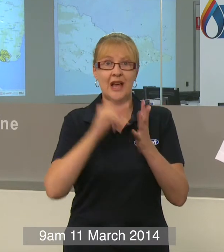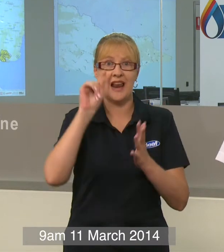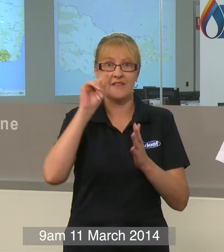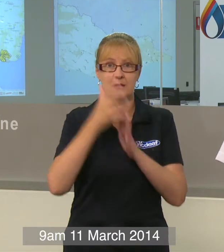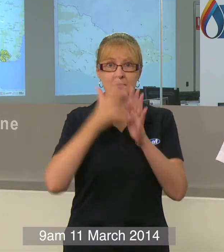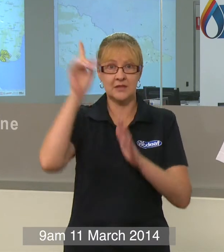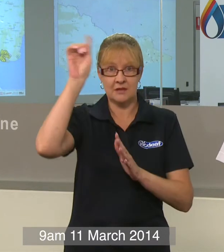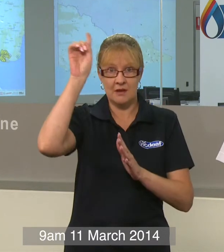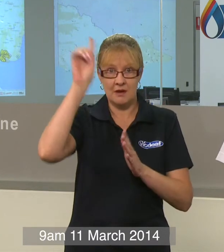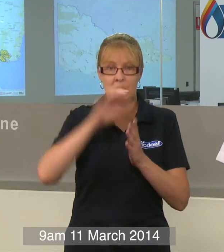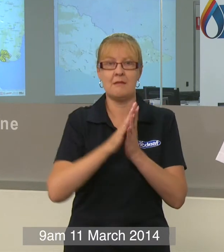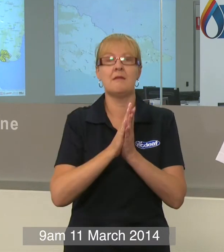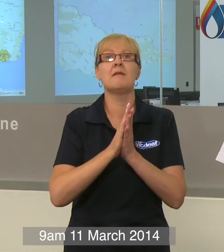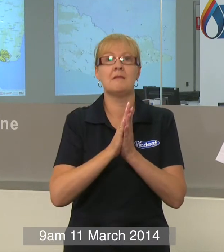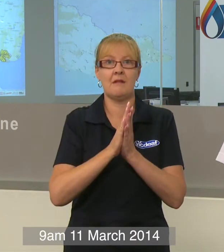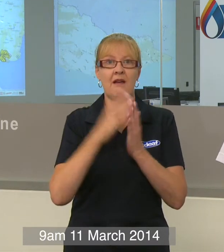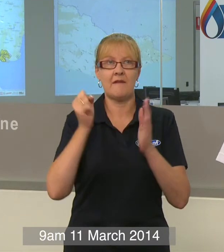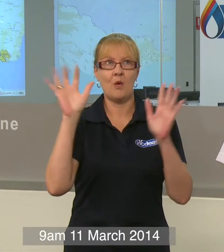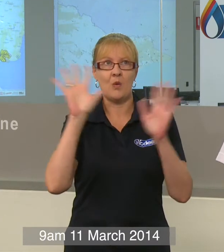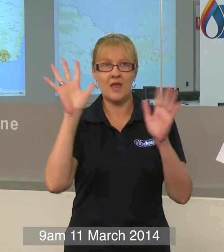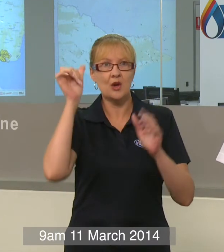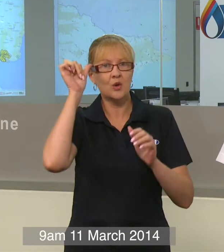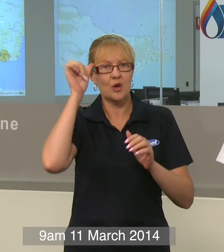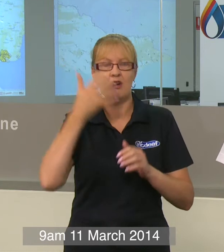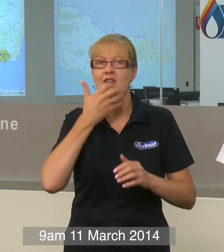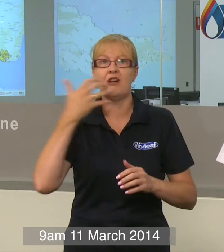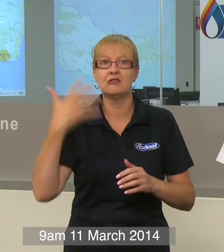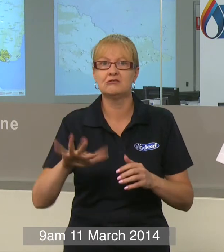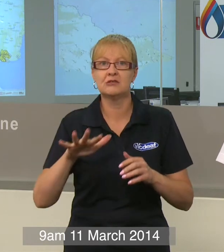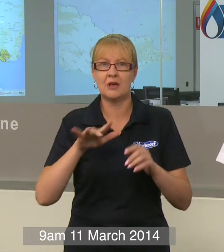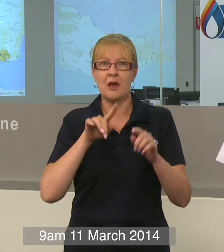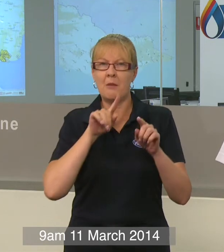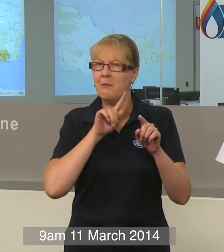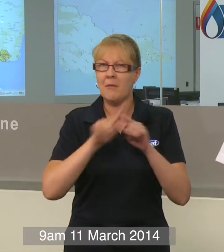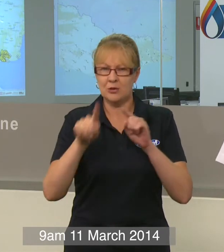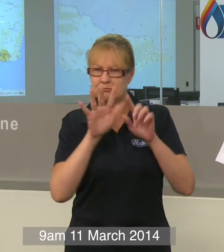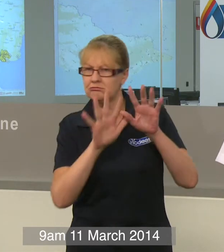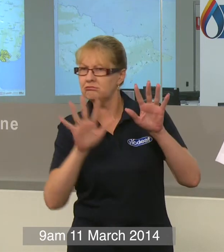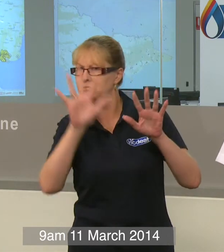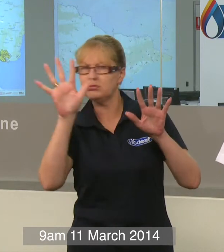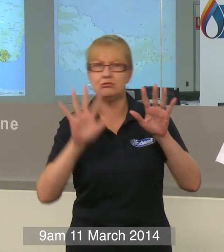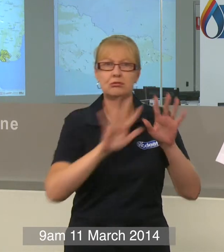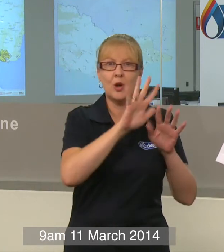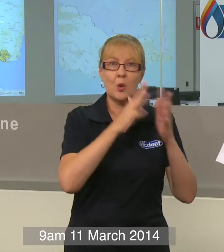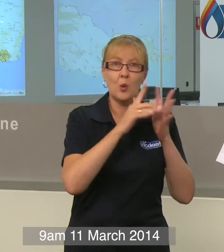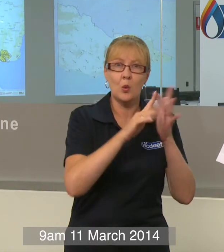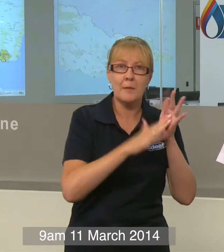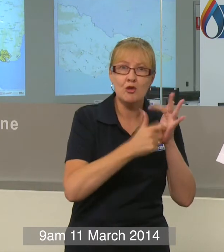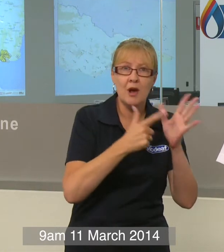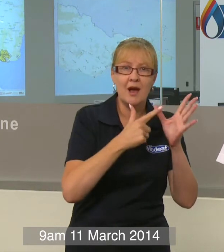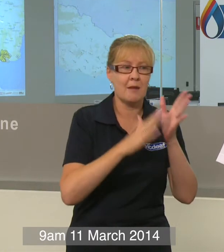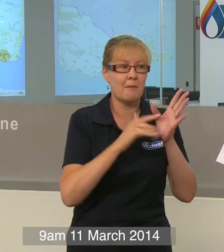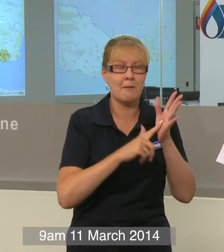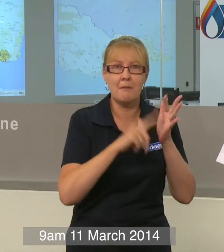weather already, forecasts for very high in most districts, severe in the Mallee and Wimmera and total fire bans in four